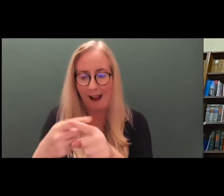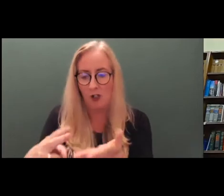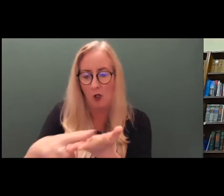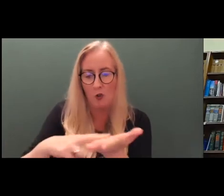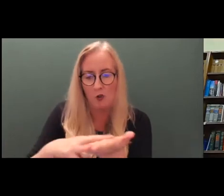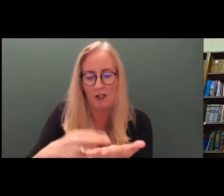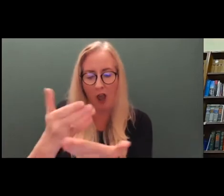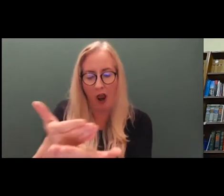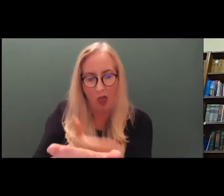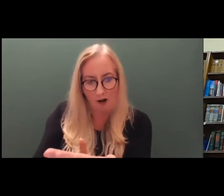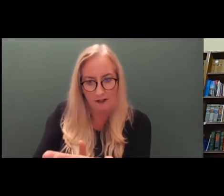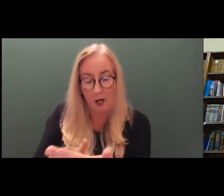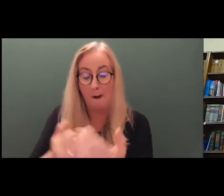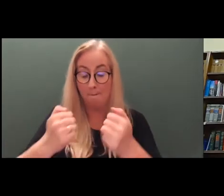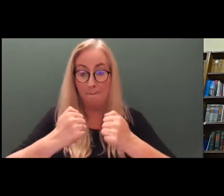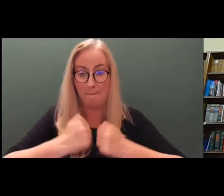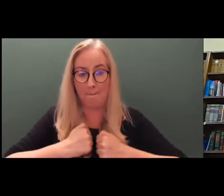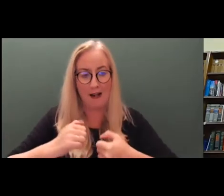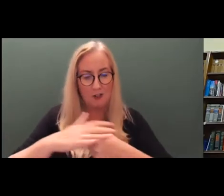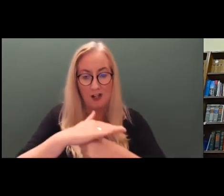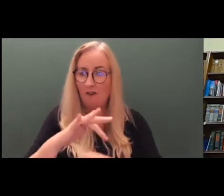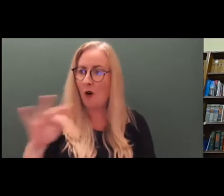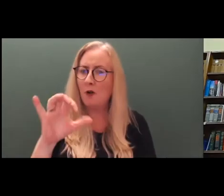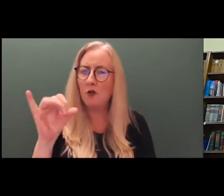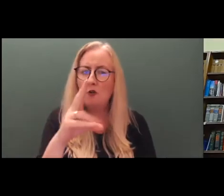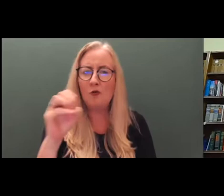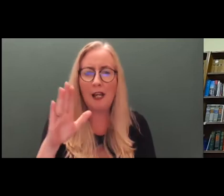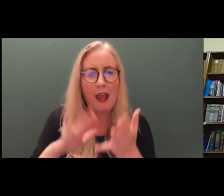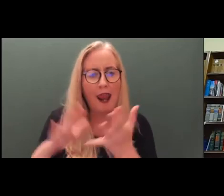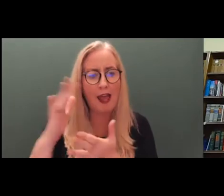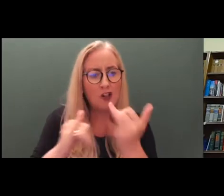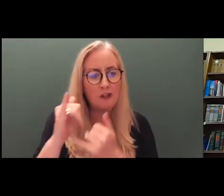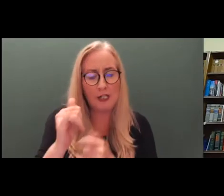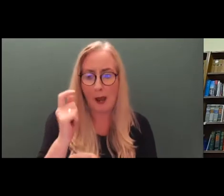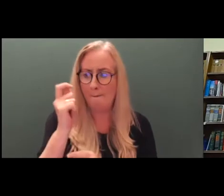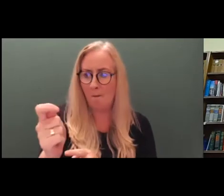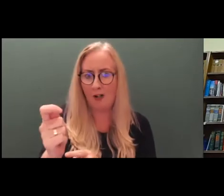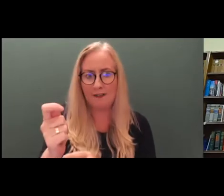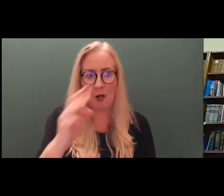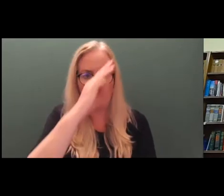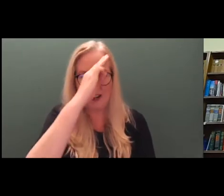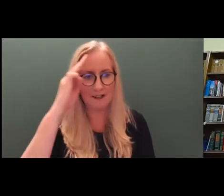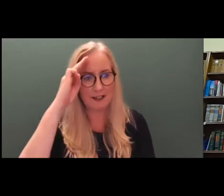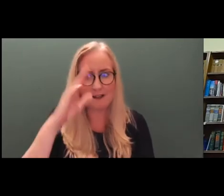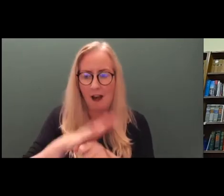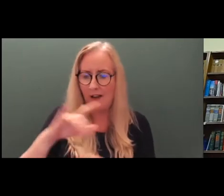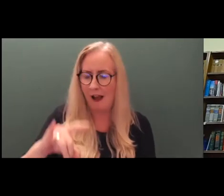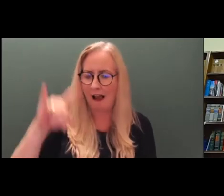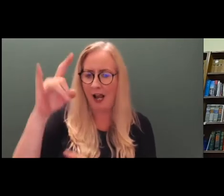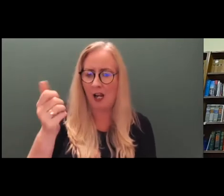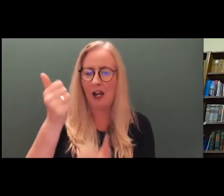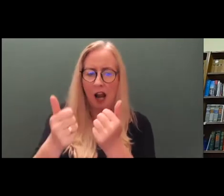And in my case, since June of last year, when I was appointed President of the High Court, I have been